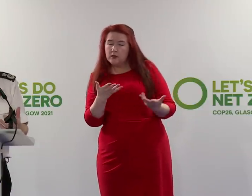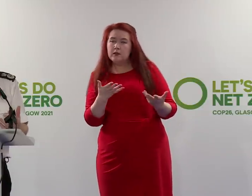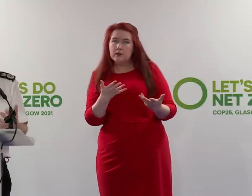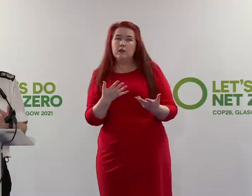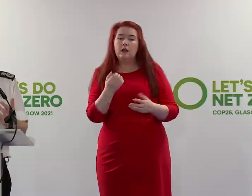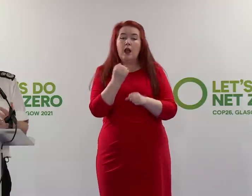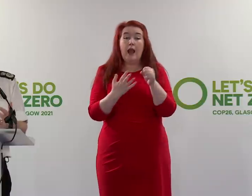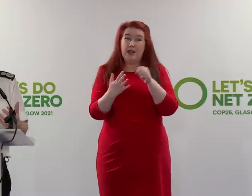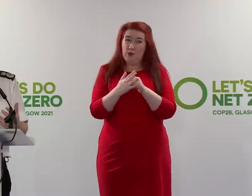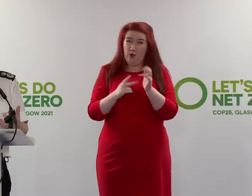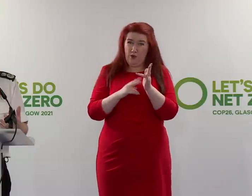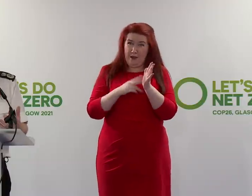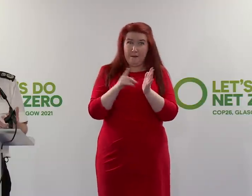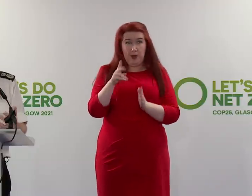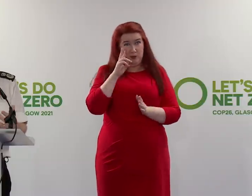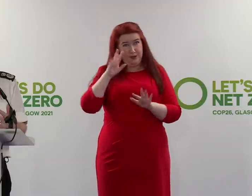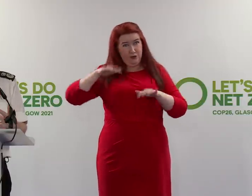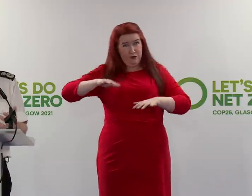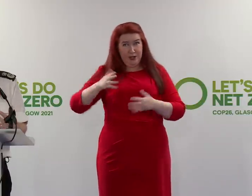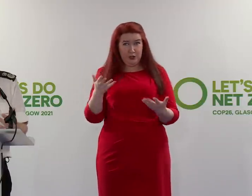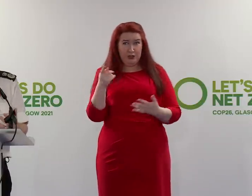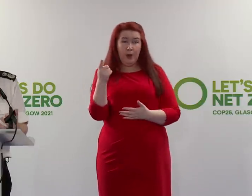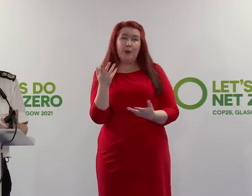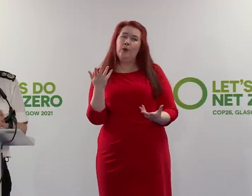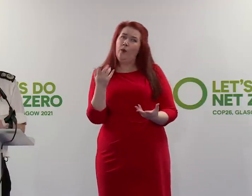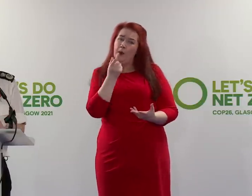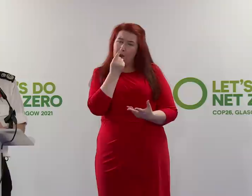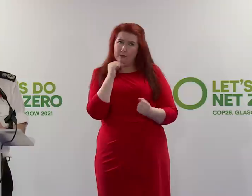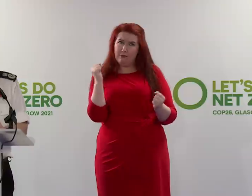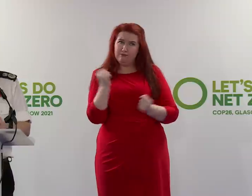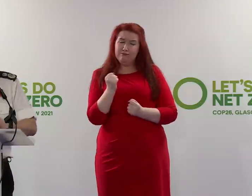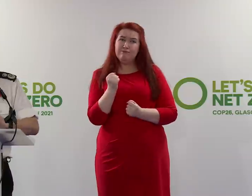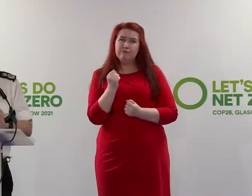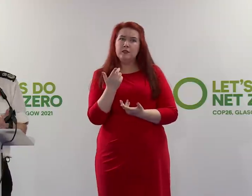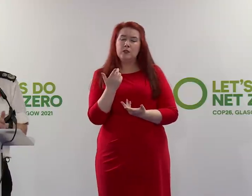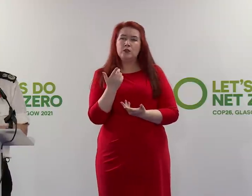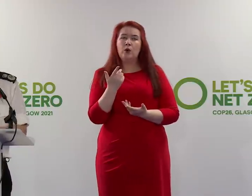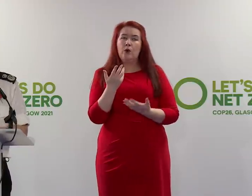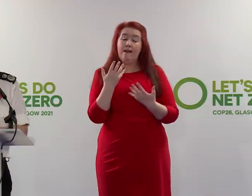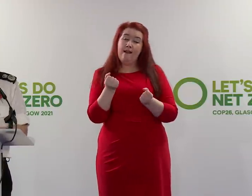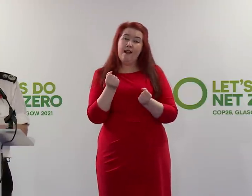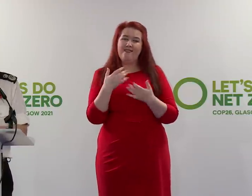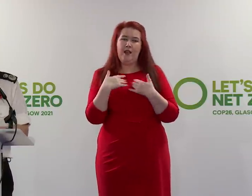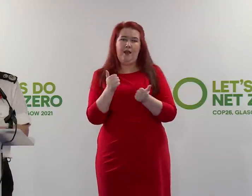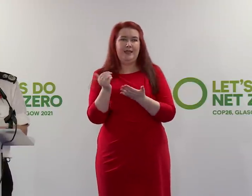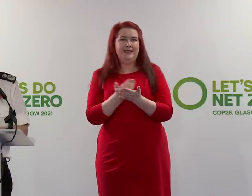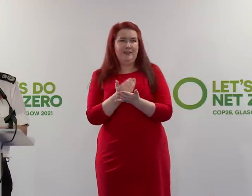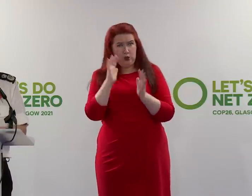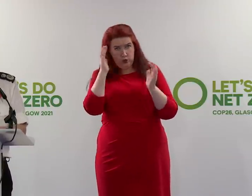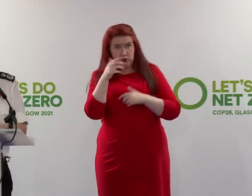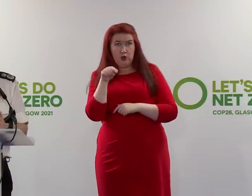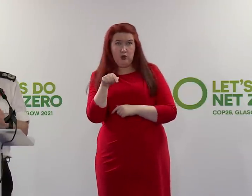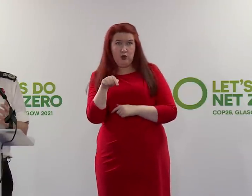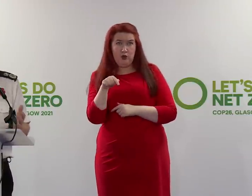November, you can see the rain at the moment and how potentially cold it might get. You know, there's going to be health and safety factors that would be taken into